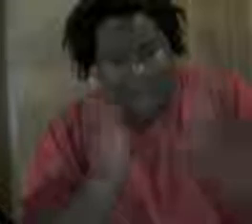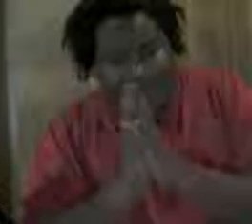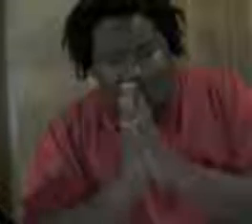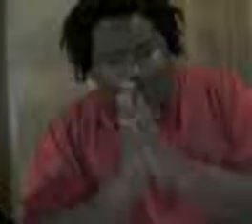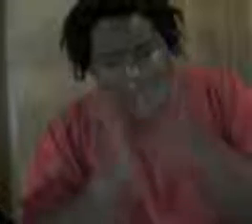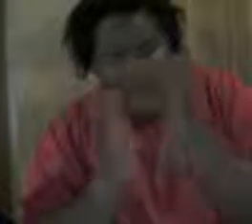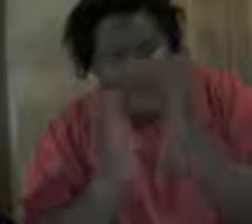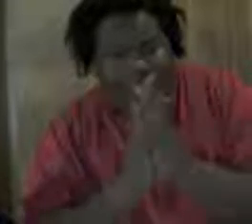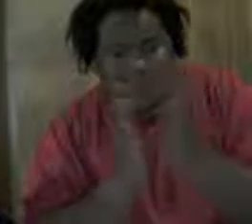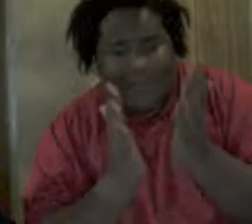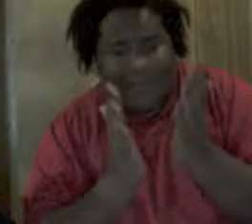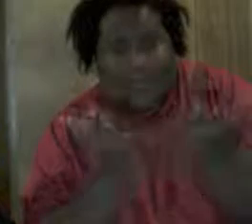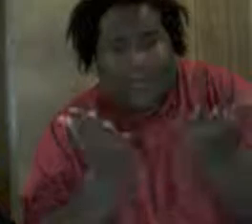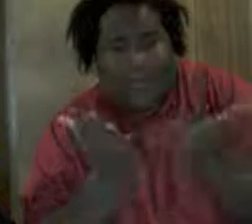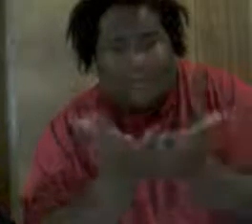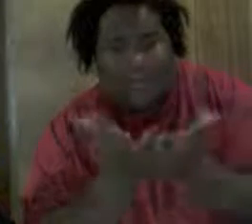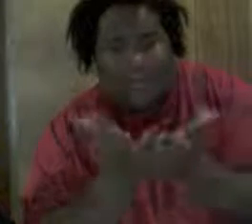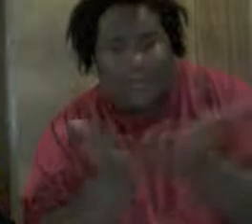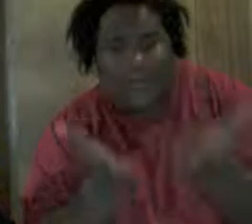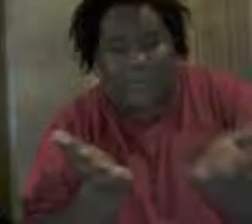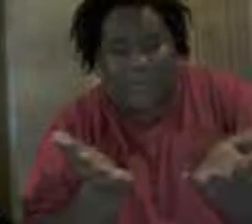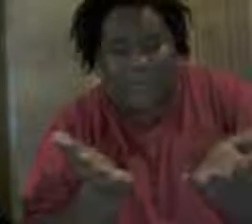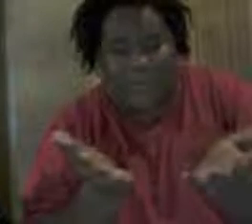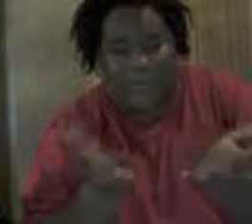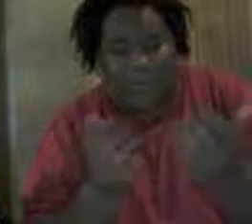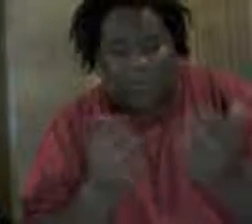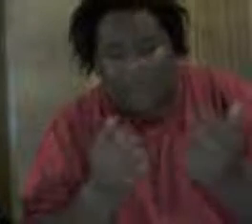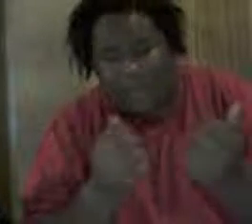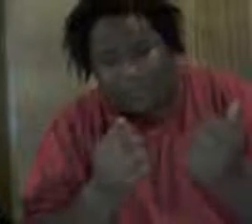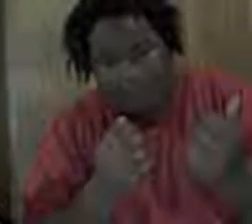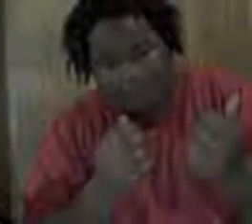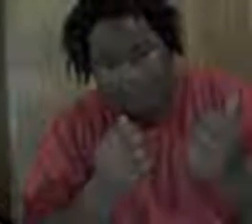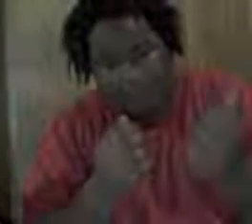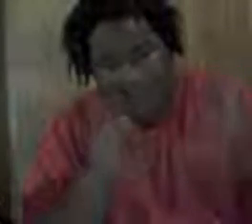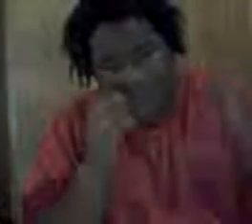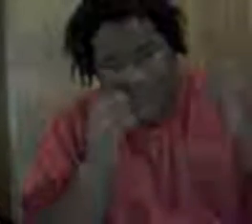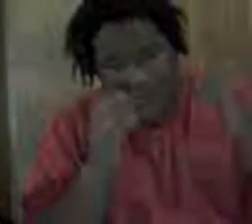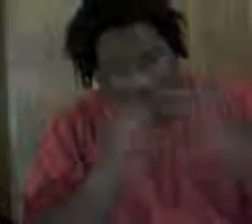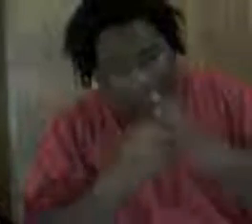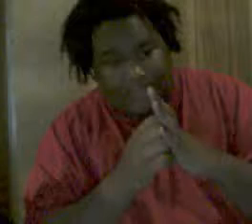that's as far as I'll go, severely beaten, okay, that's